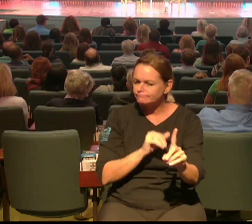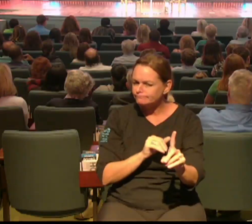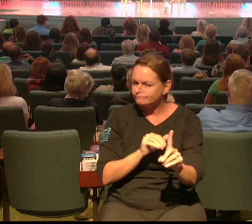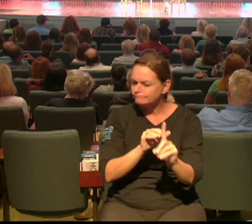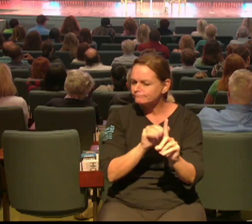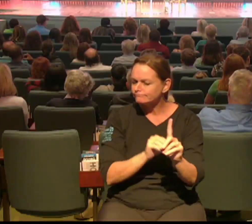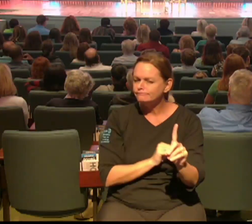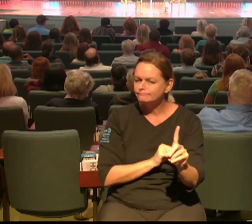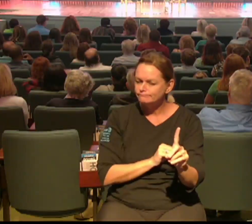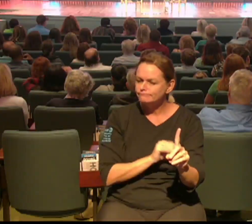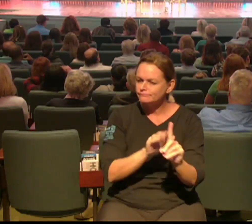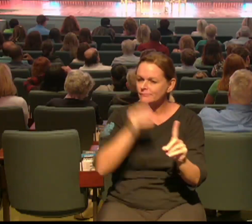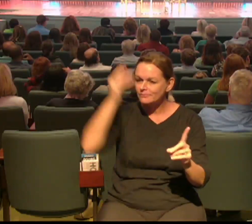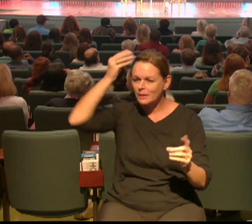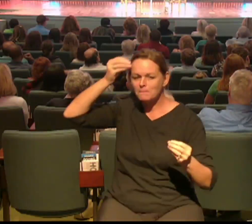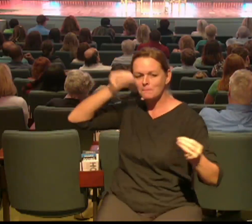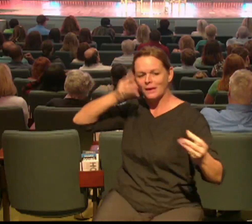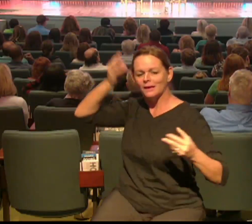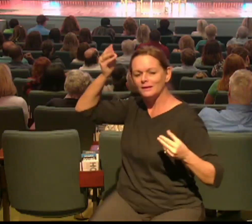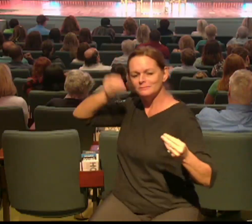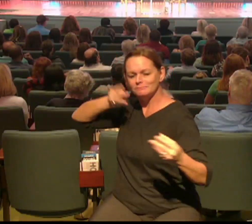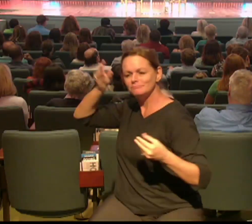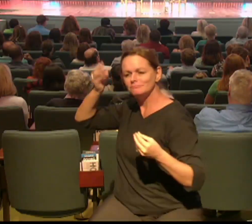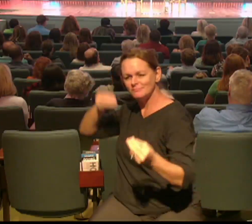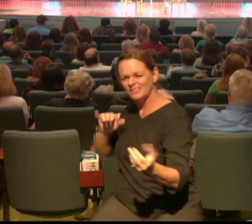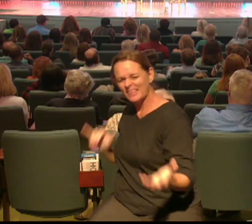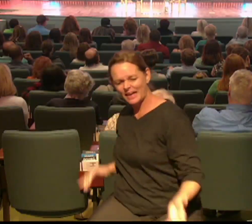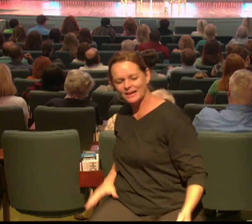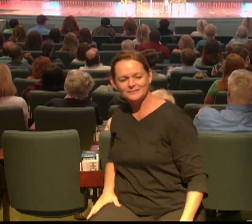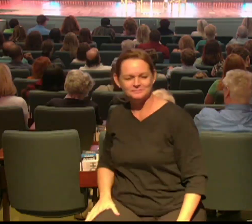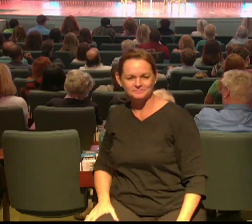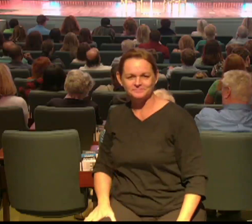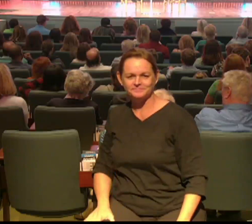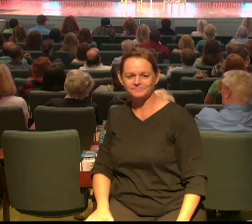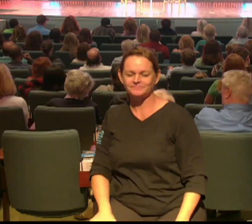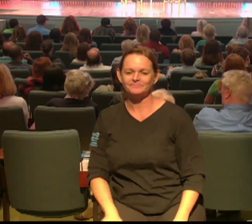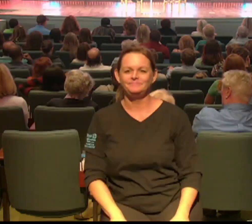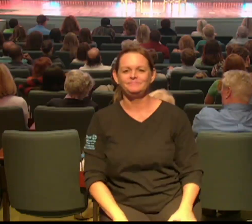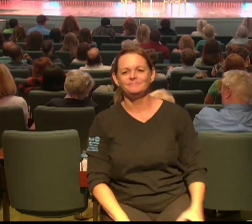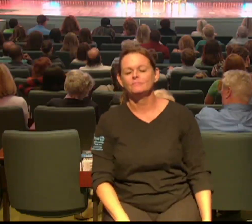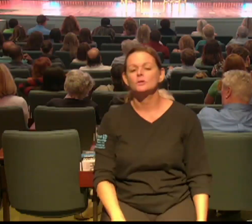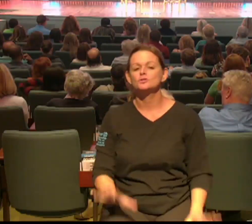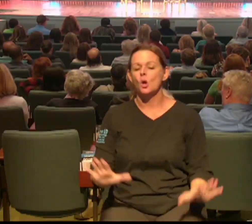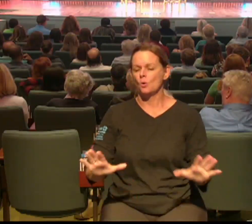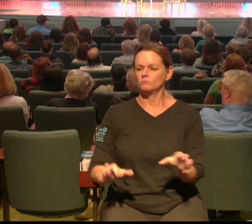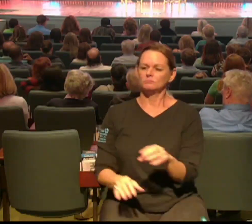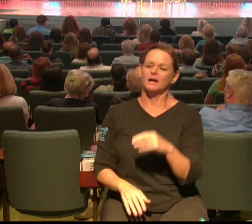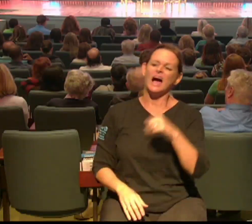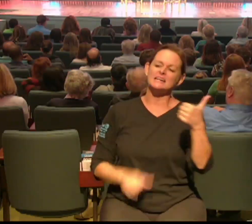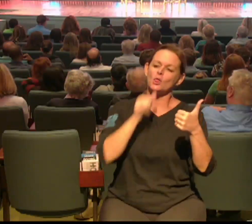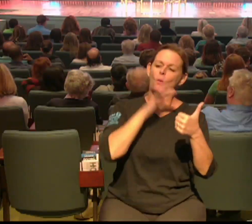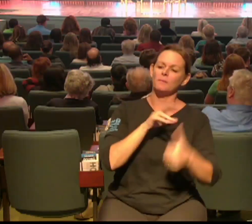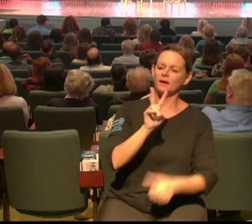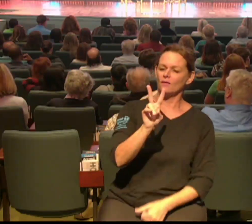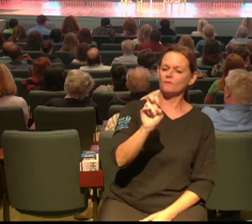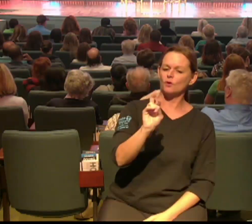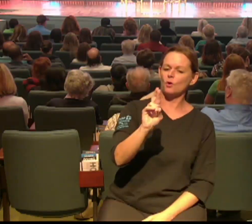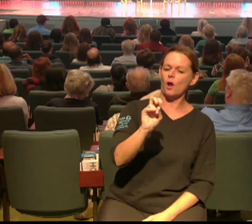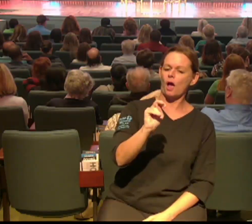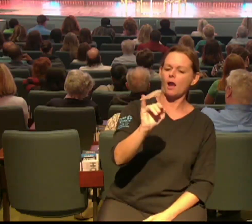and you are the messenger you know I want to share a story about Veronica she almost missed the opportunity to